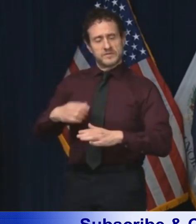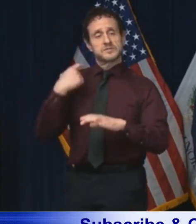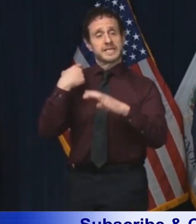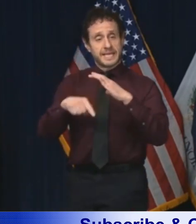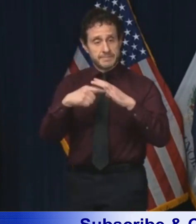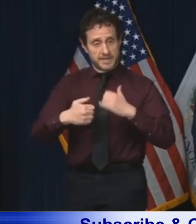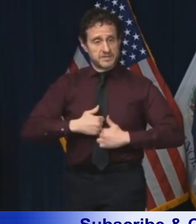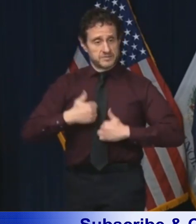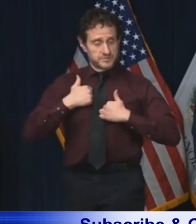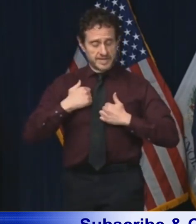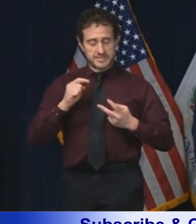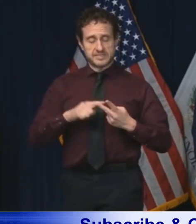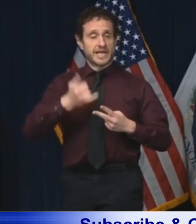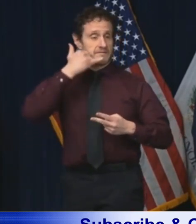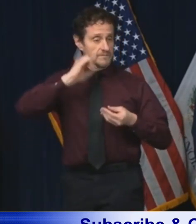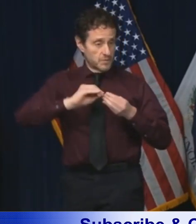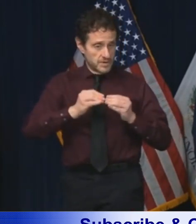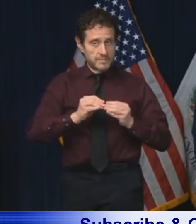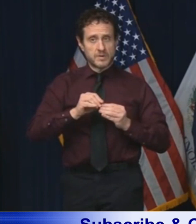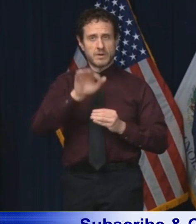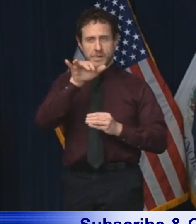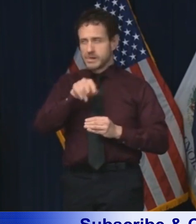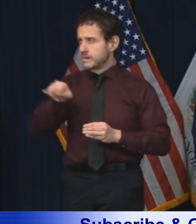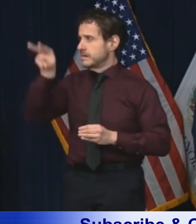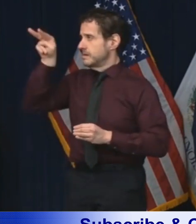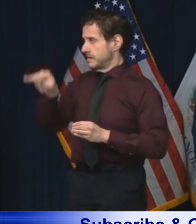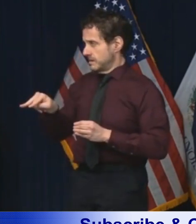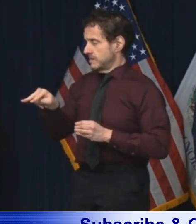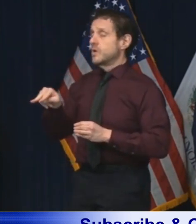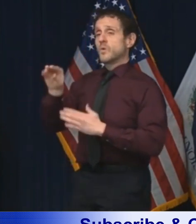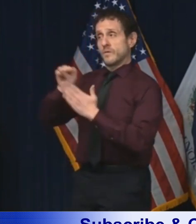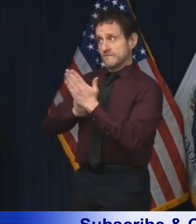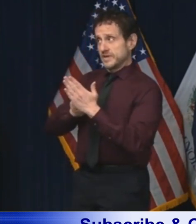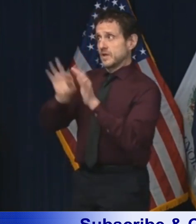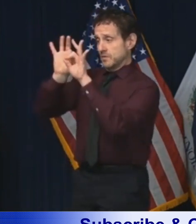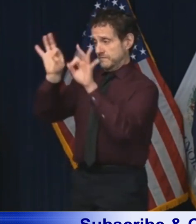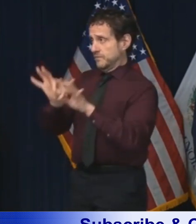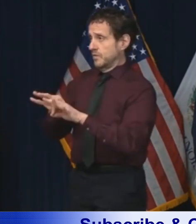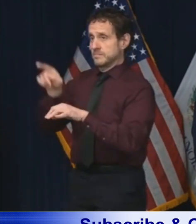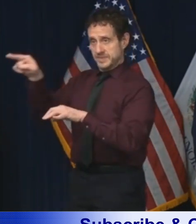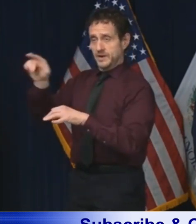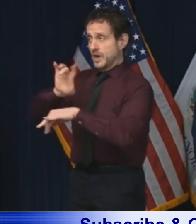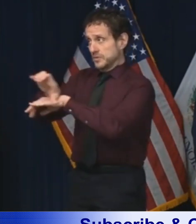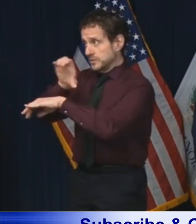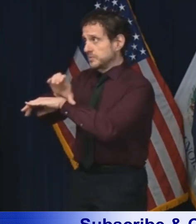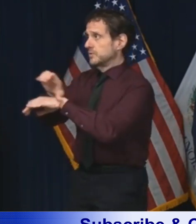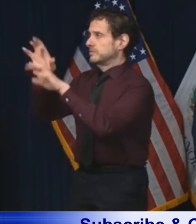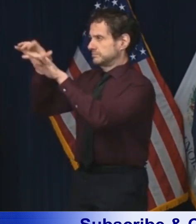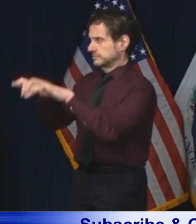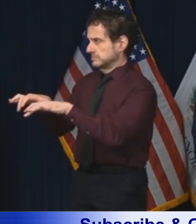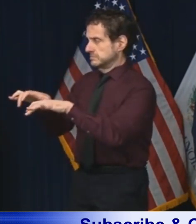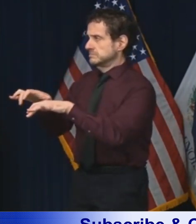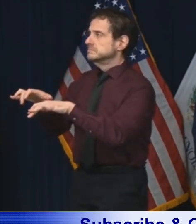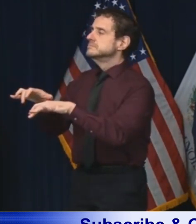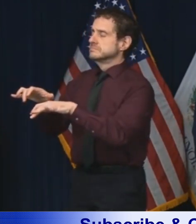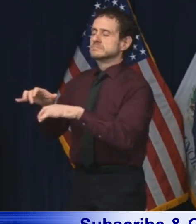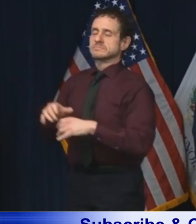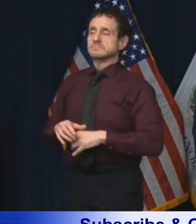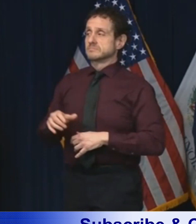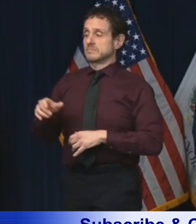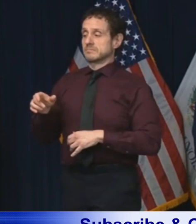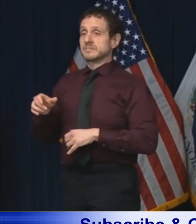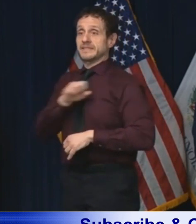or phone number or fill out a web form to be contacted at our website. That's